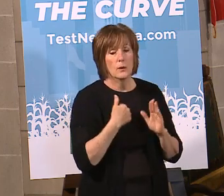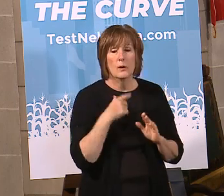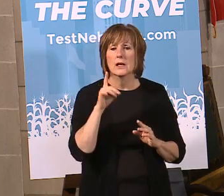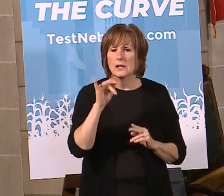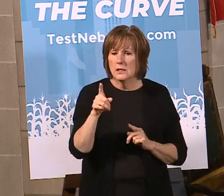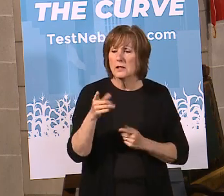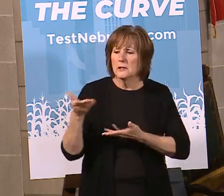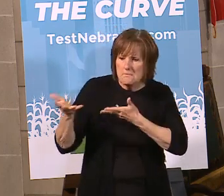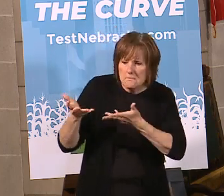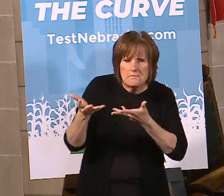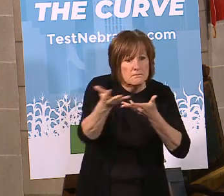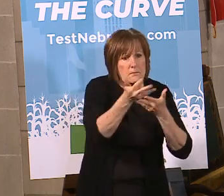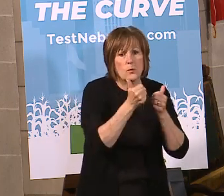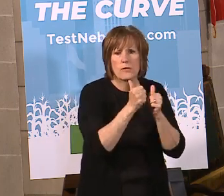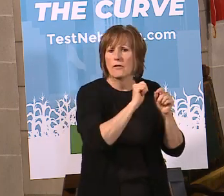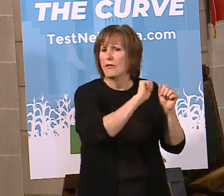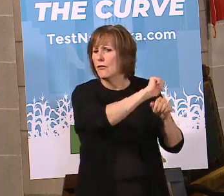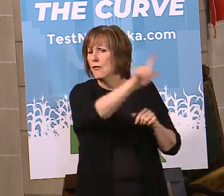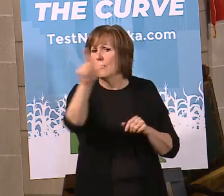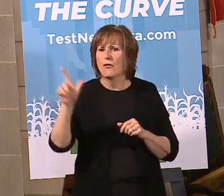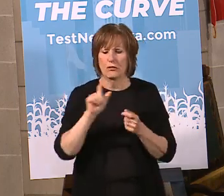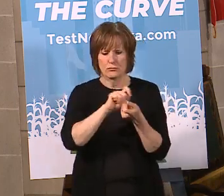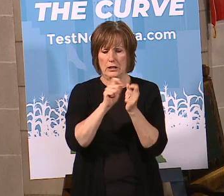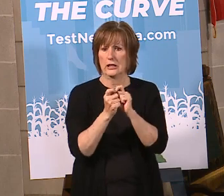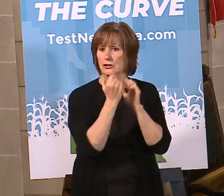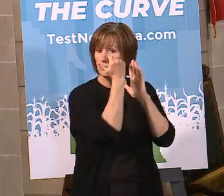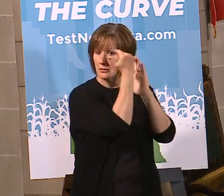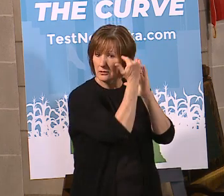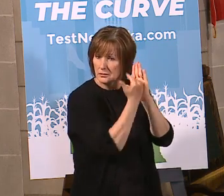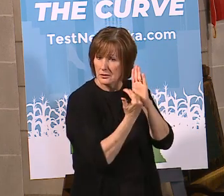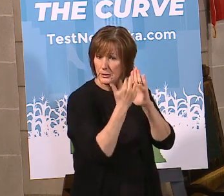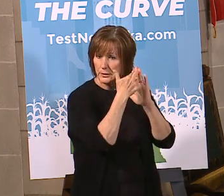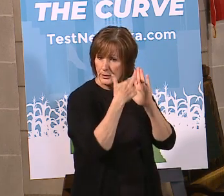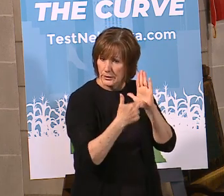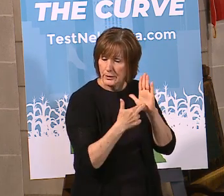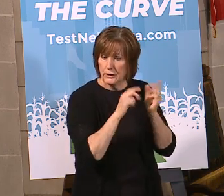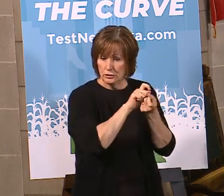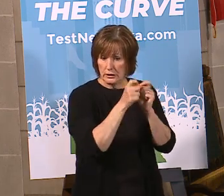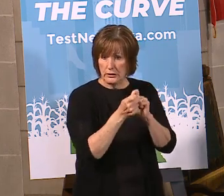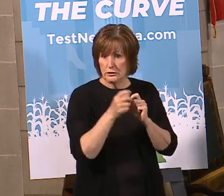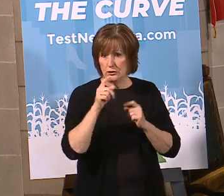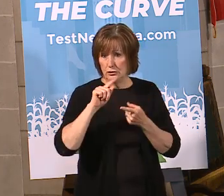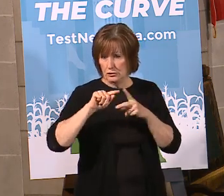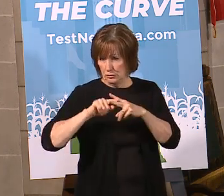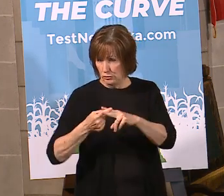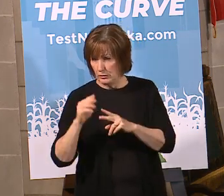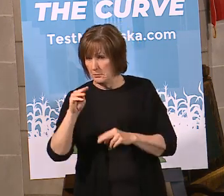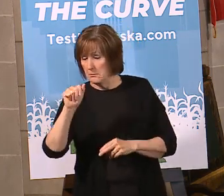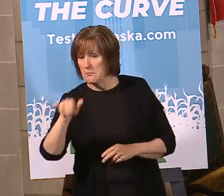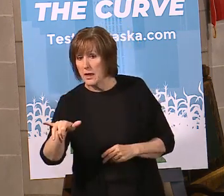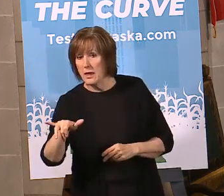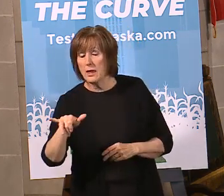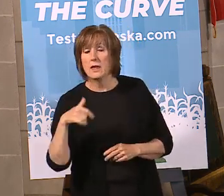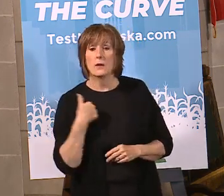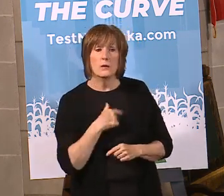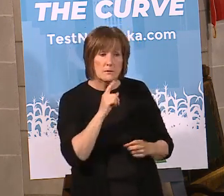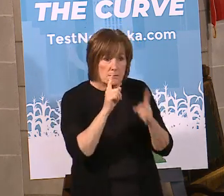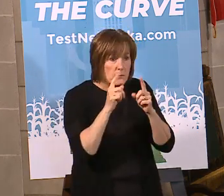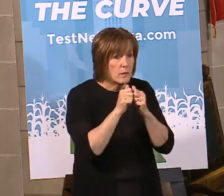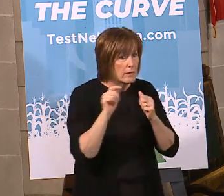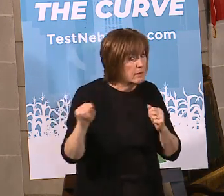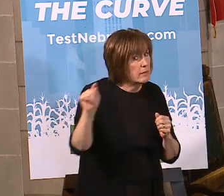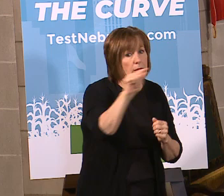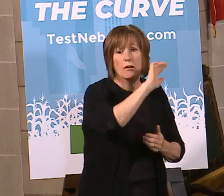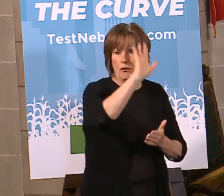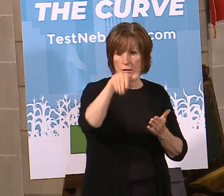in all the counties that we changed the DHM or announced the change for the DHM starting in May. So we had conversations with